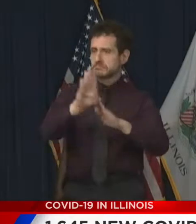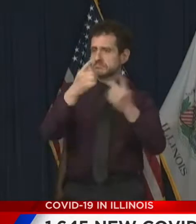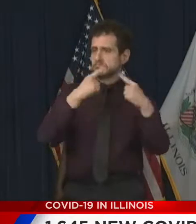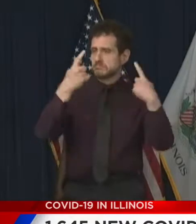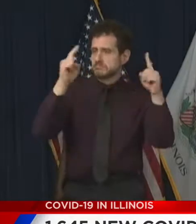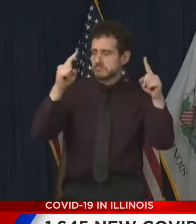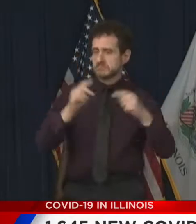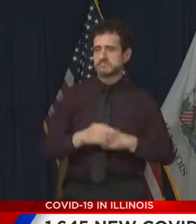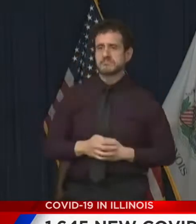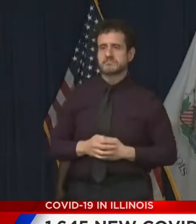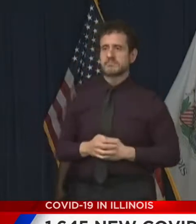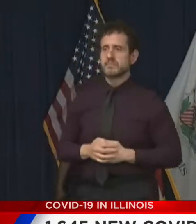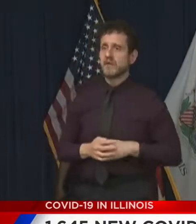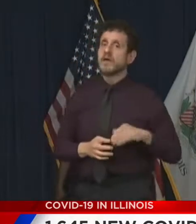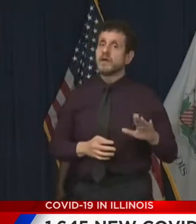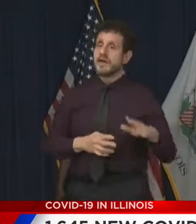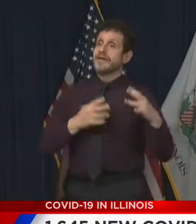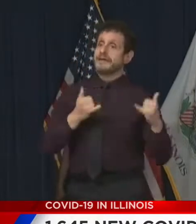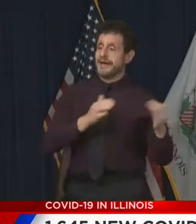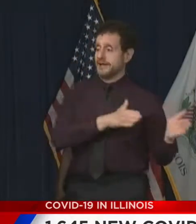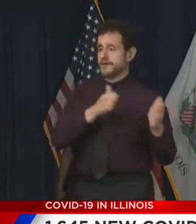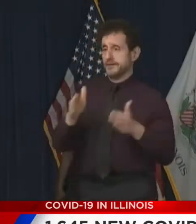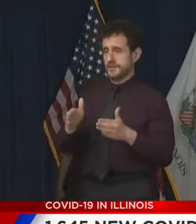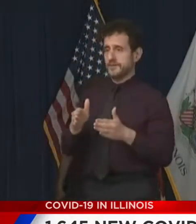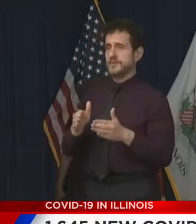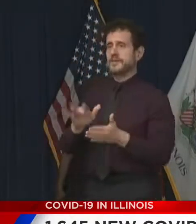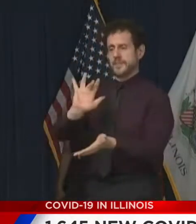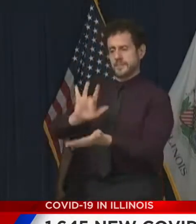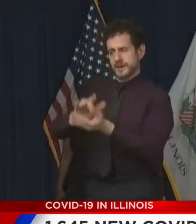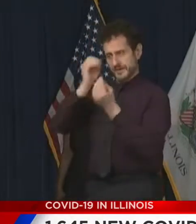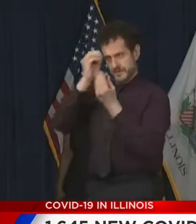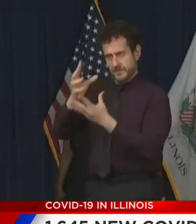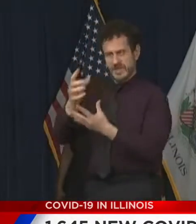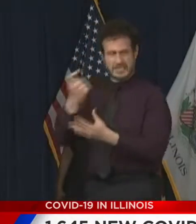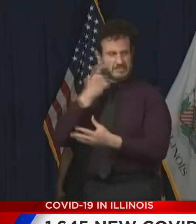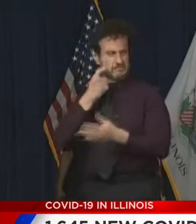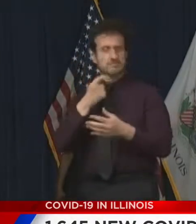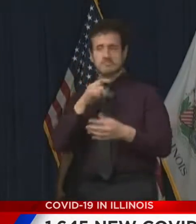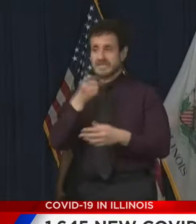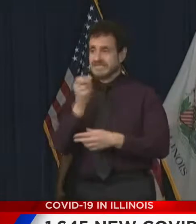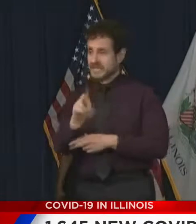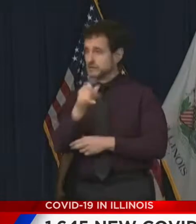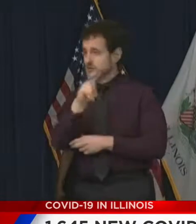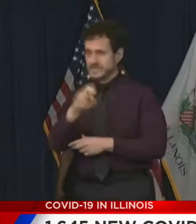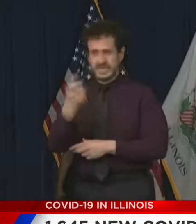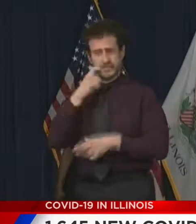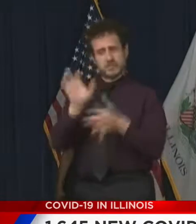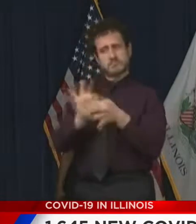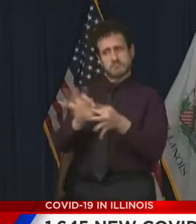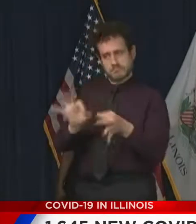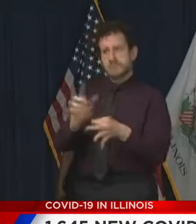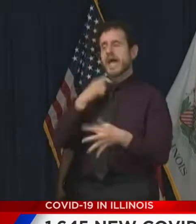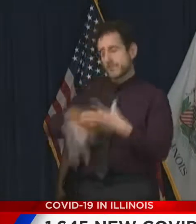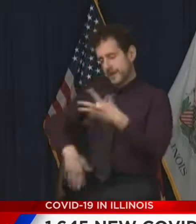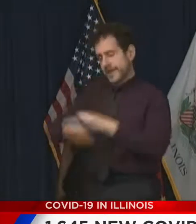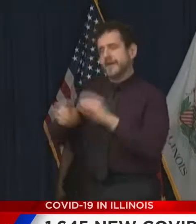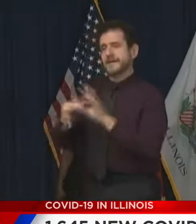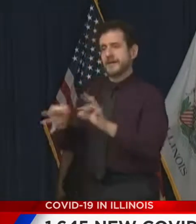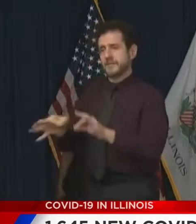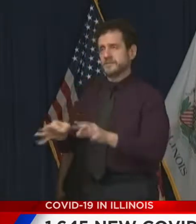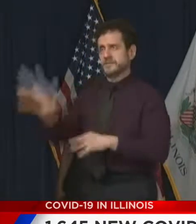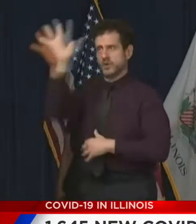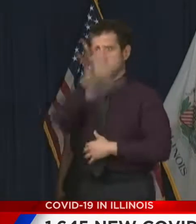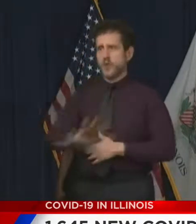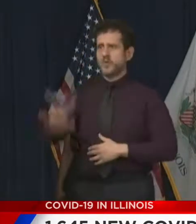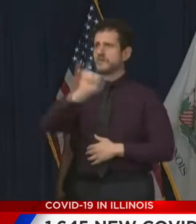on the updates that Dr. Ezeke provided on COVID-19. Across the state, our 11 Restore Illinois